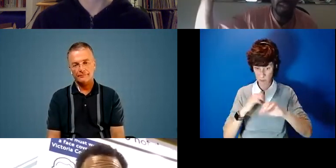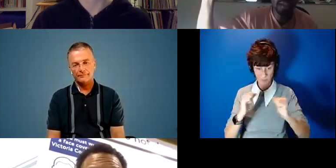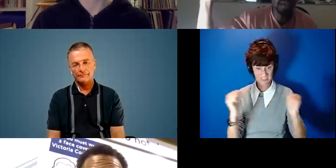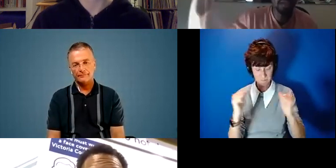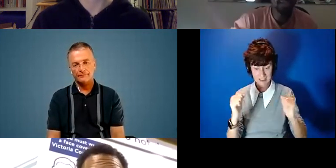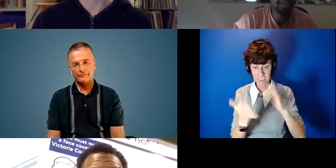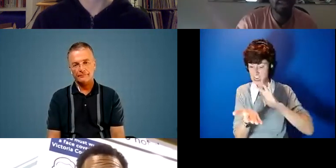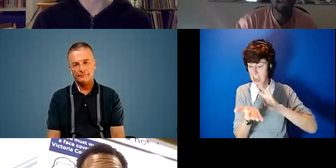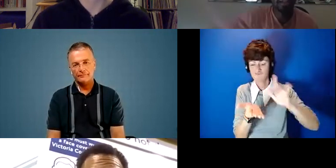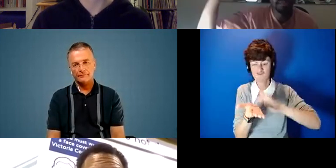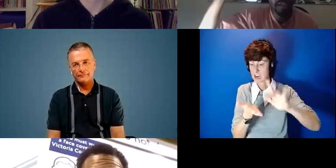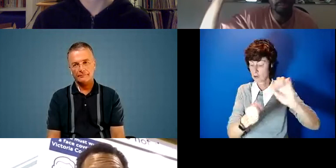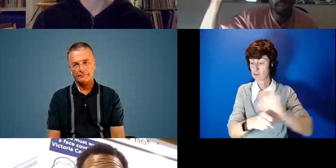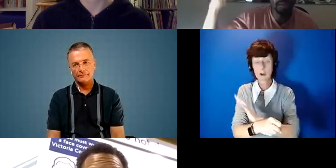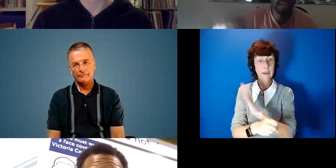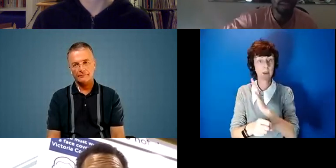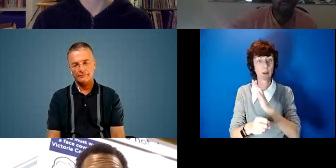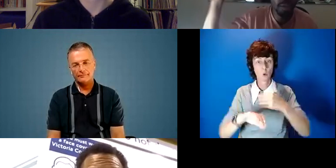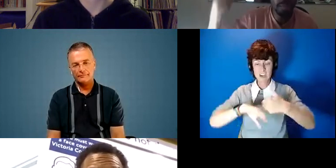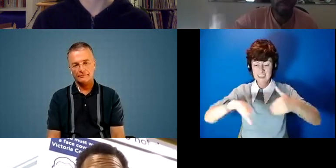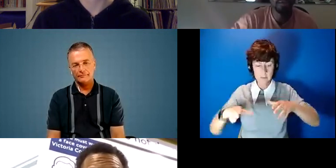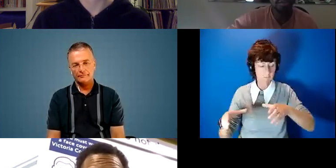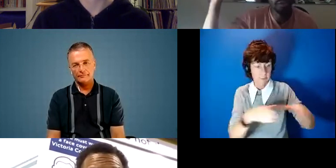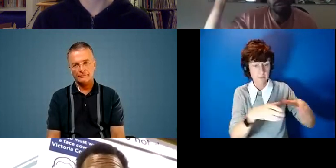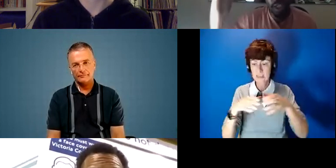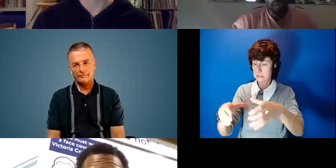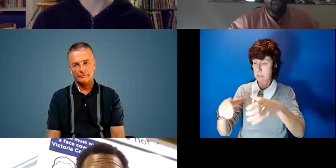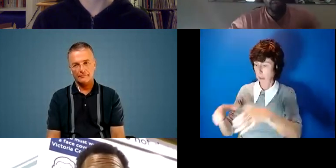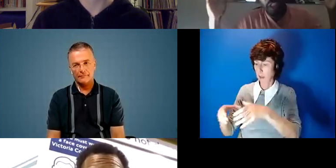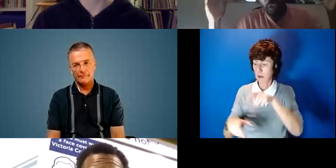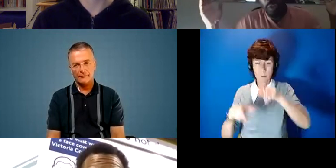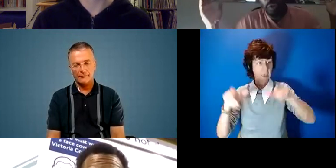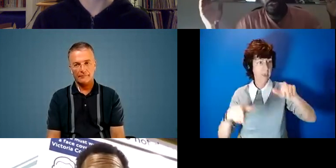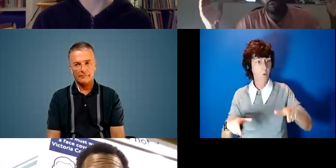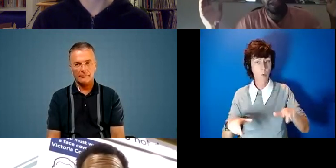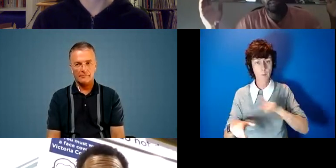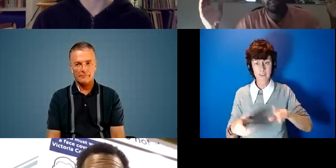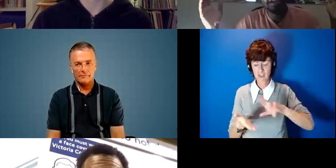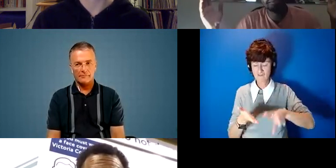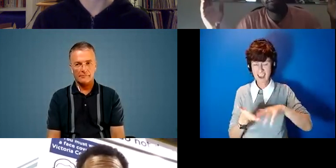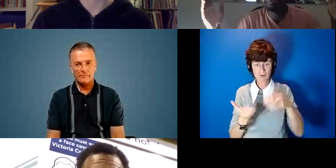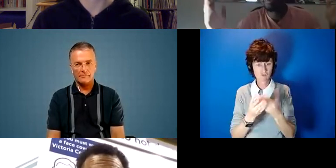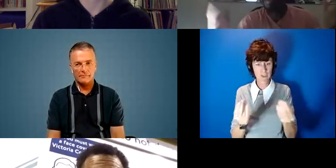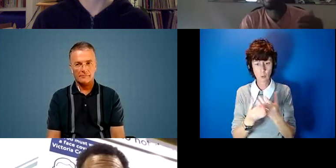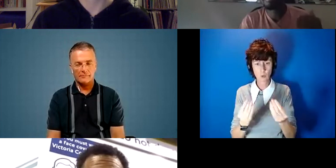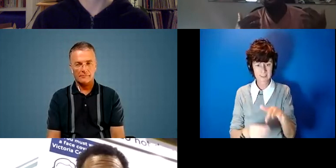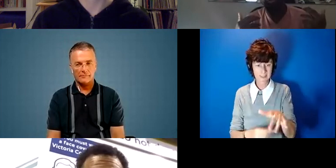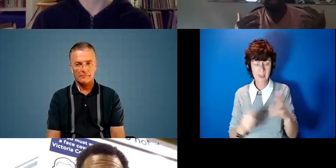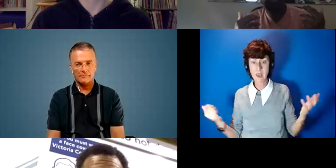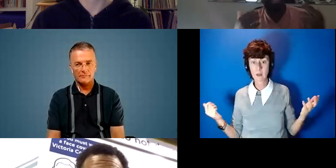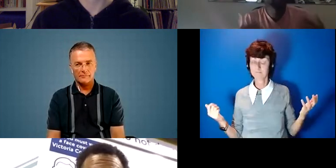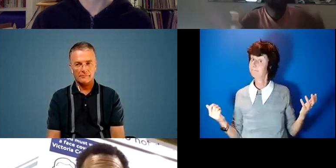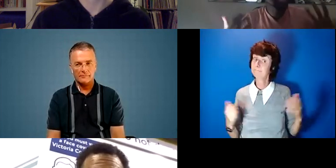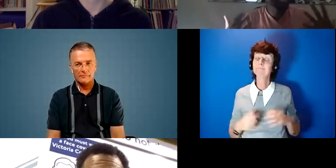eradicating green bells and displacing people at the coast because of whatever natural resources have become available right and so